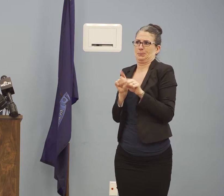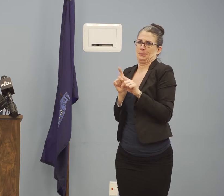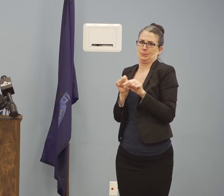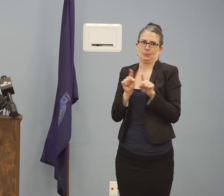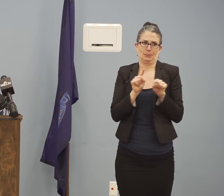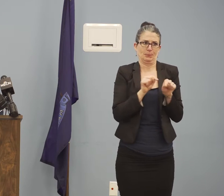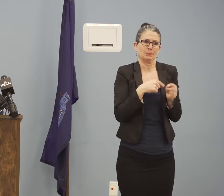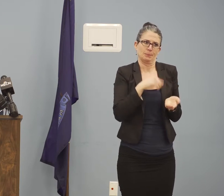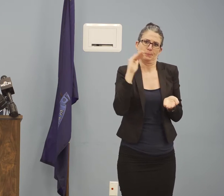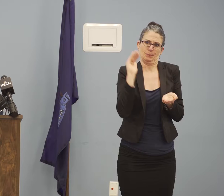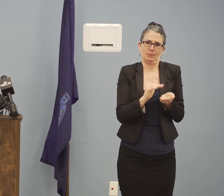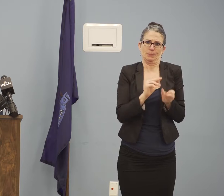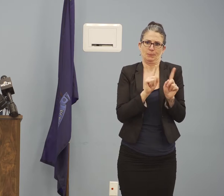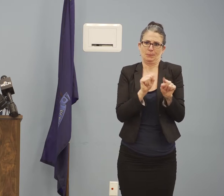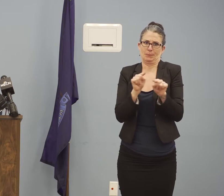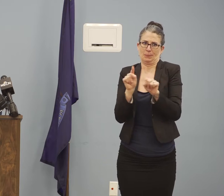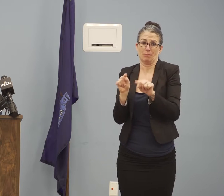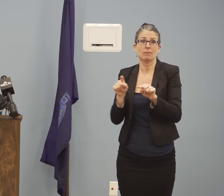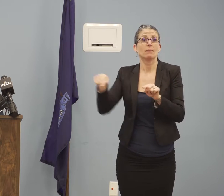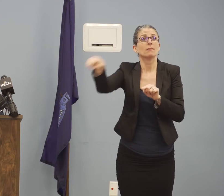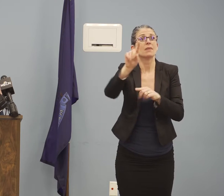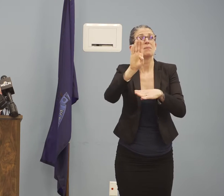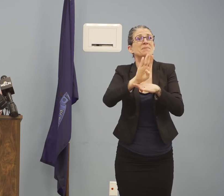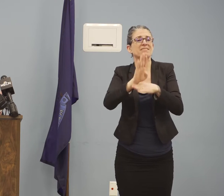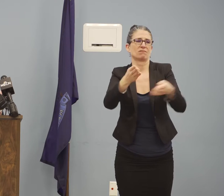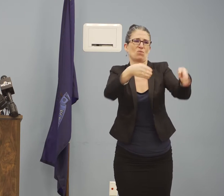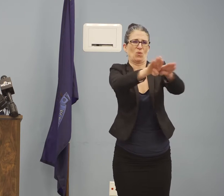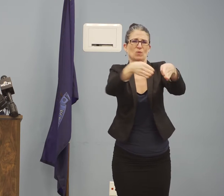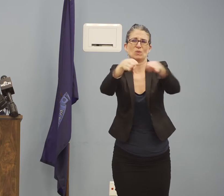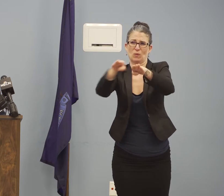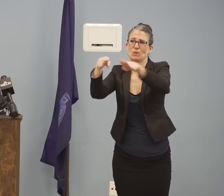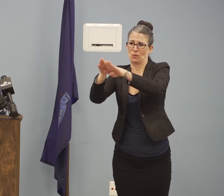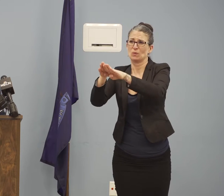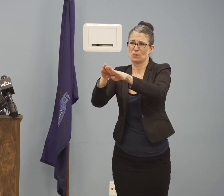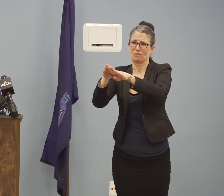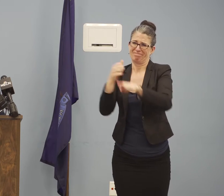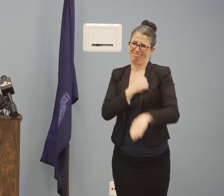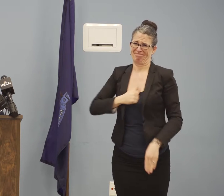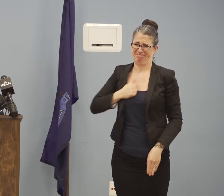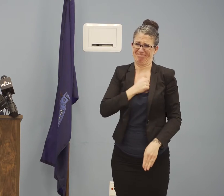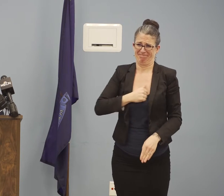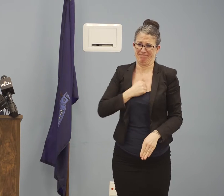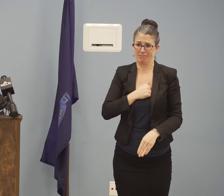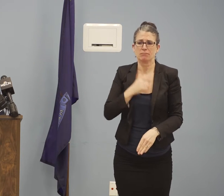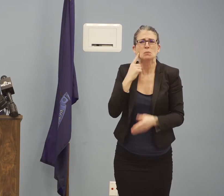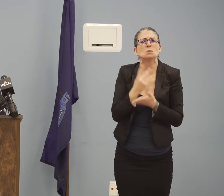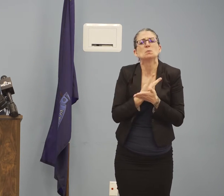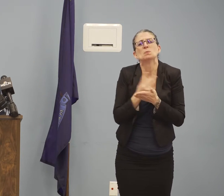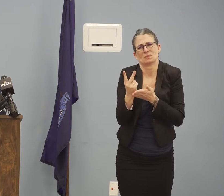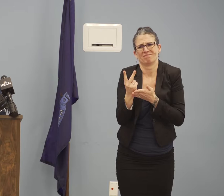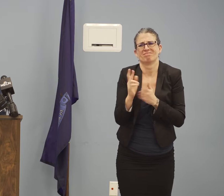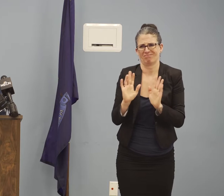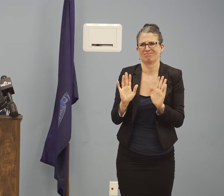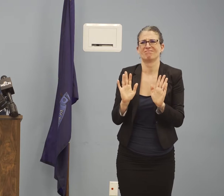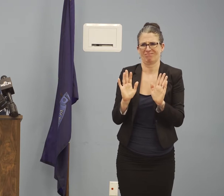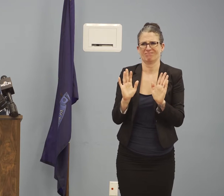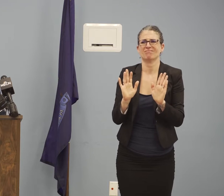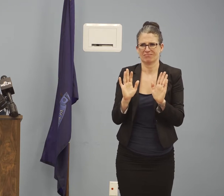This would not include businesses that provide essential services, including, for instance, food processing,